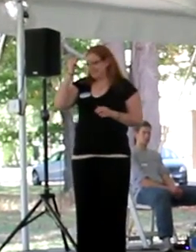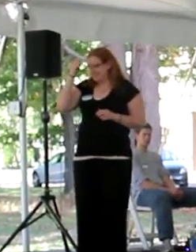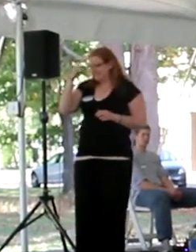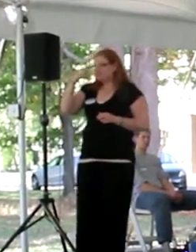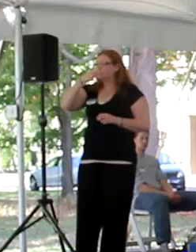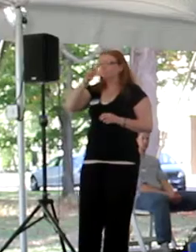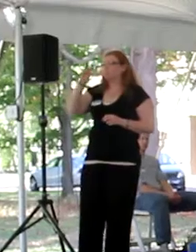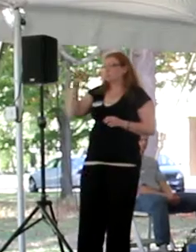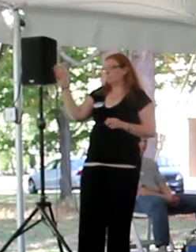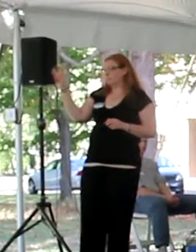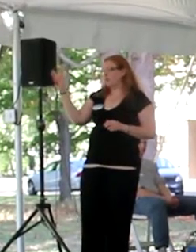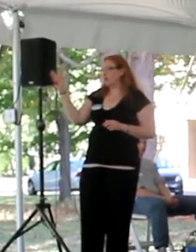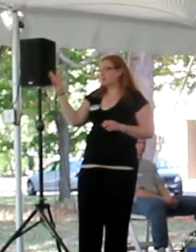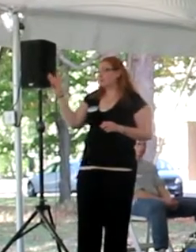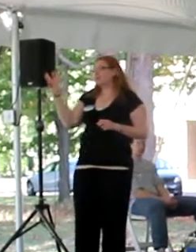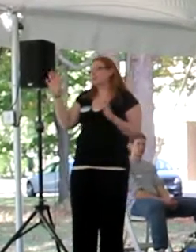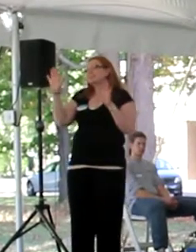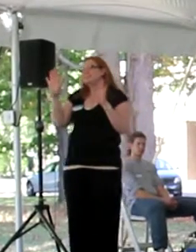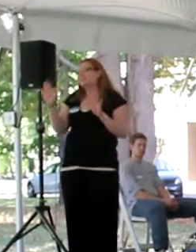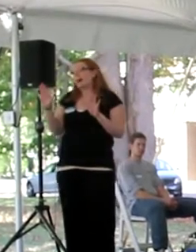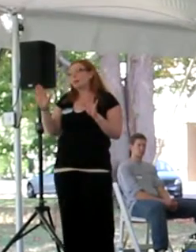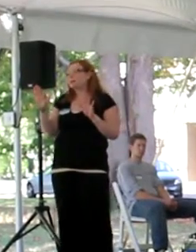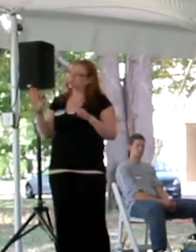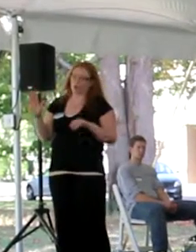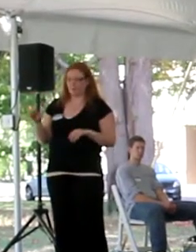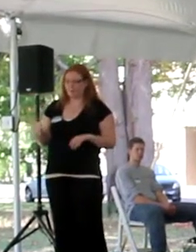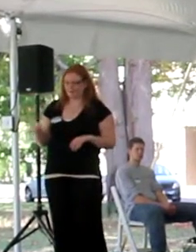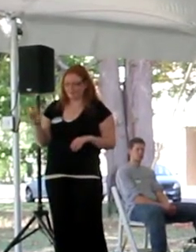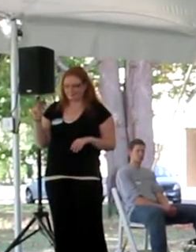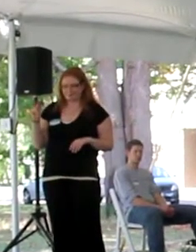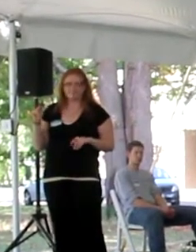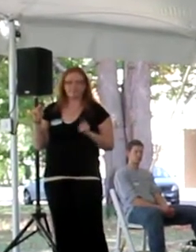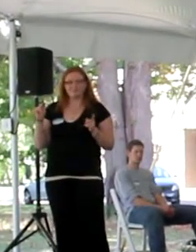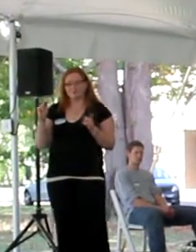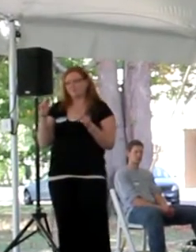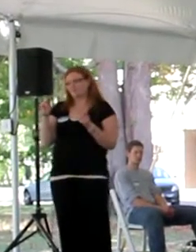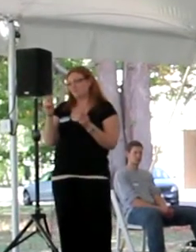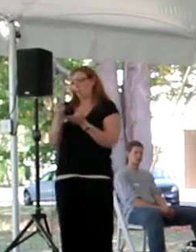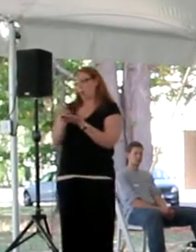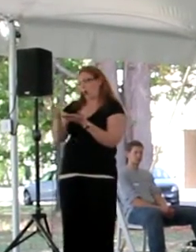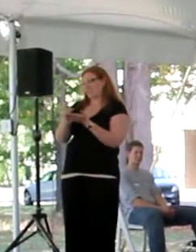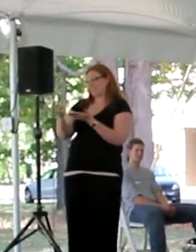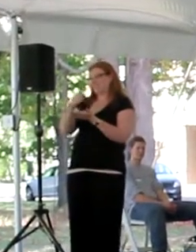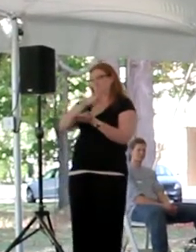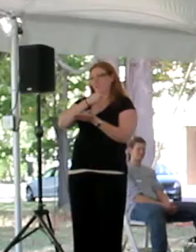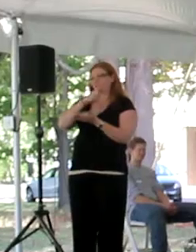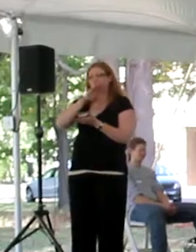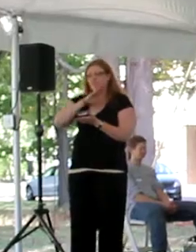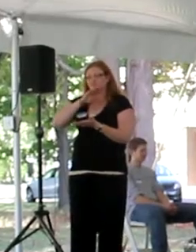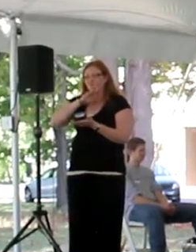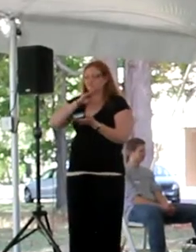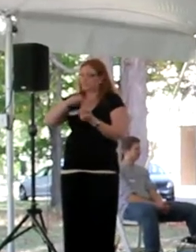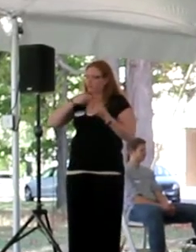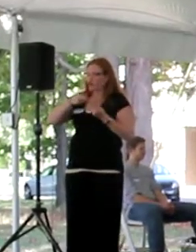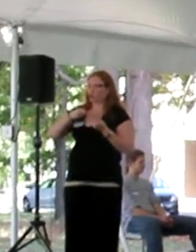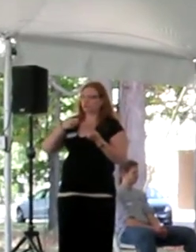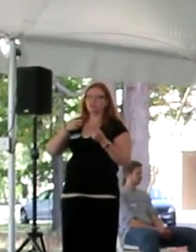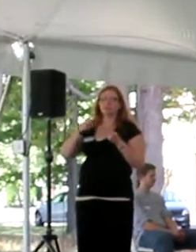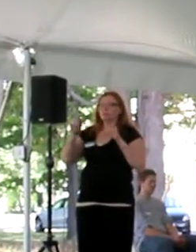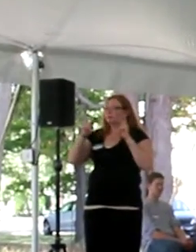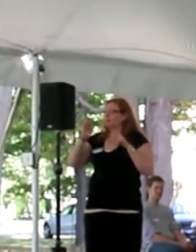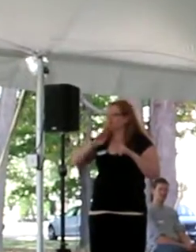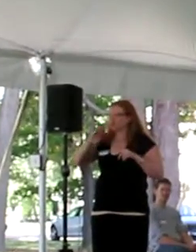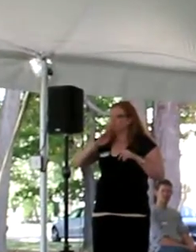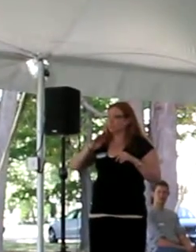This website, I can say to you, is fabulous. It's not. So let's just be honest. It's difficult. It's tricky. People get